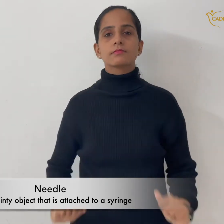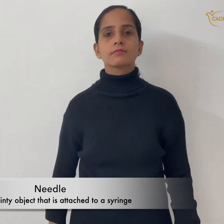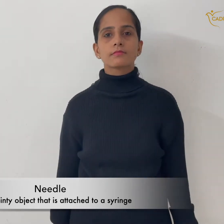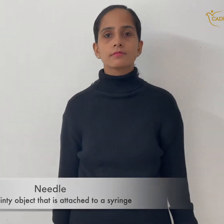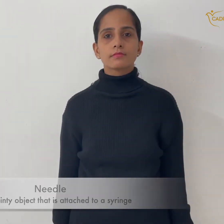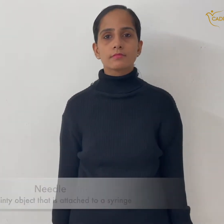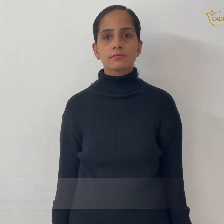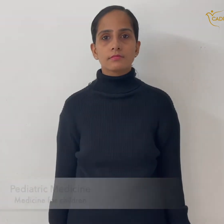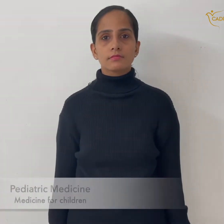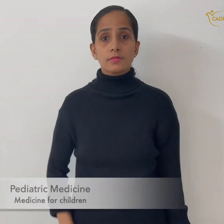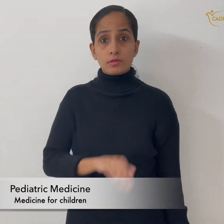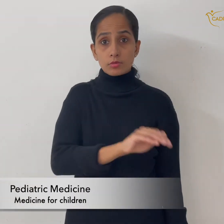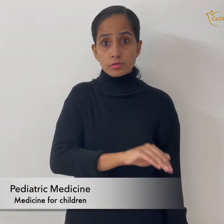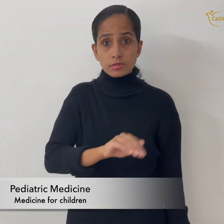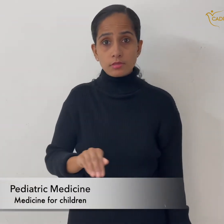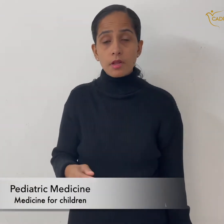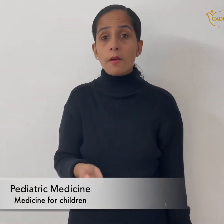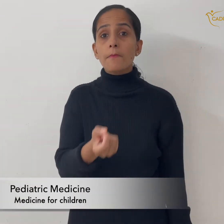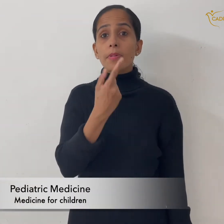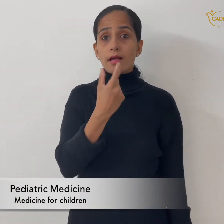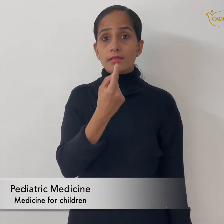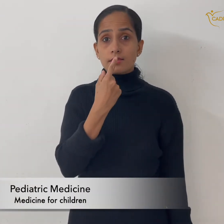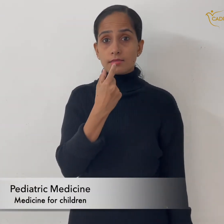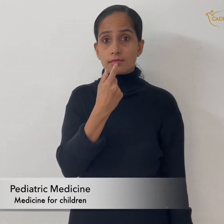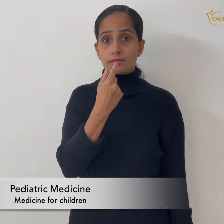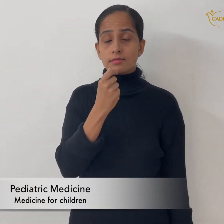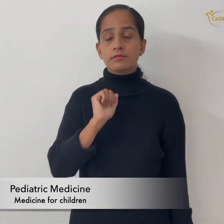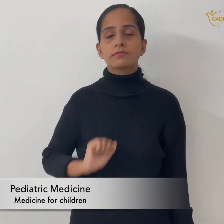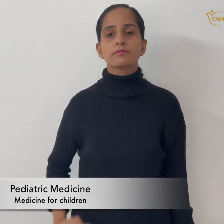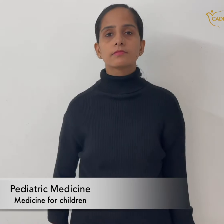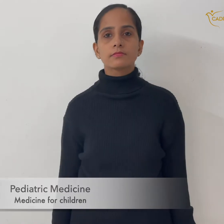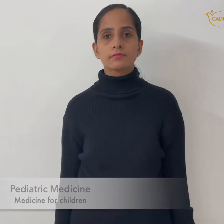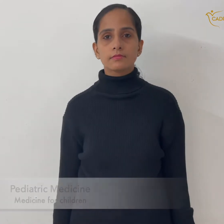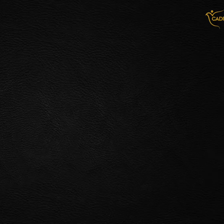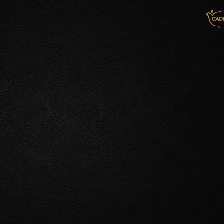pediatric medicine medicine for children